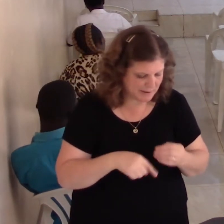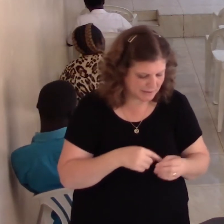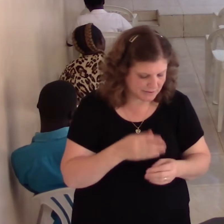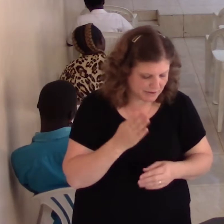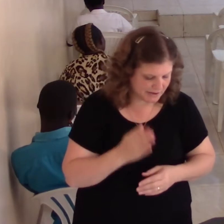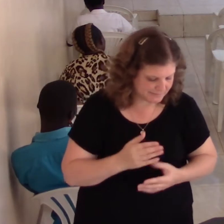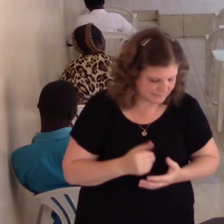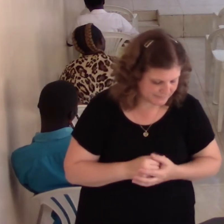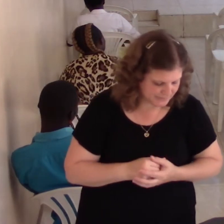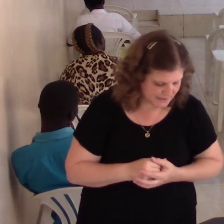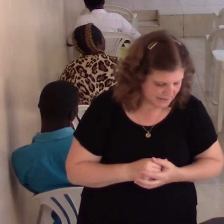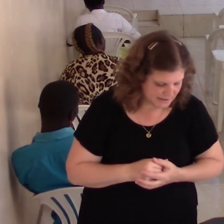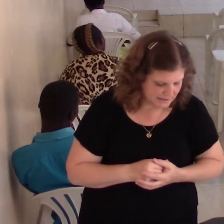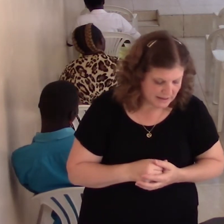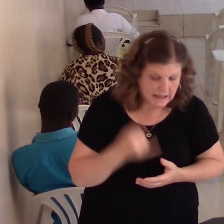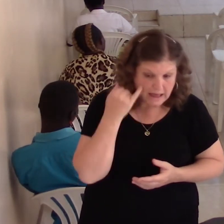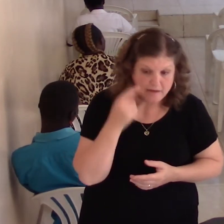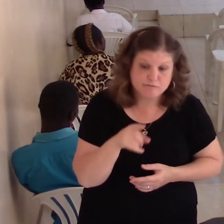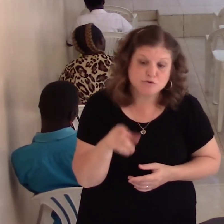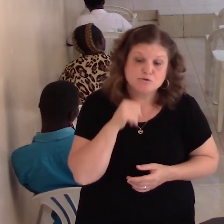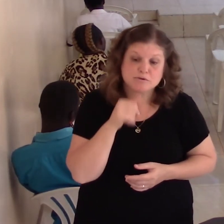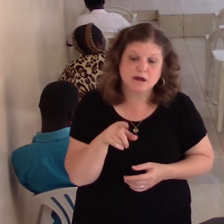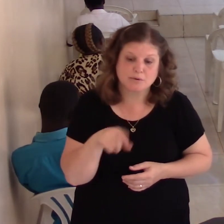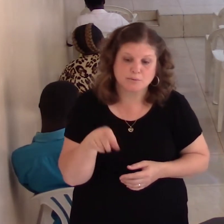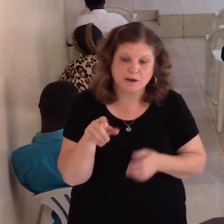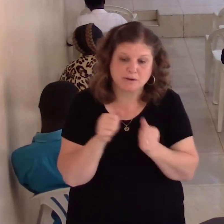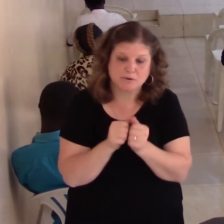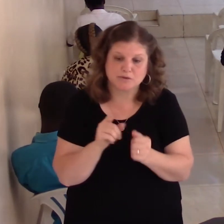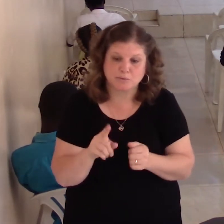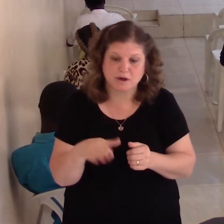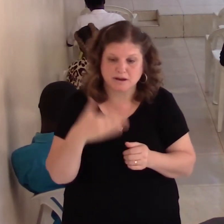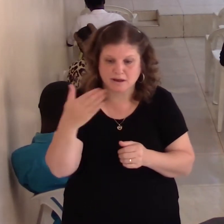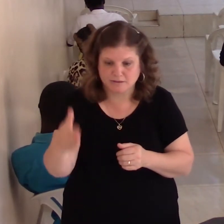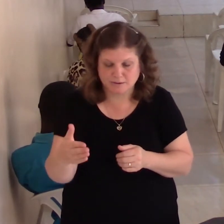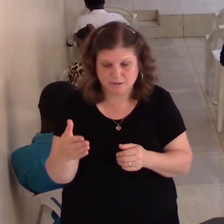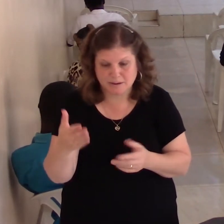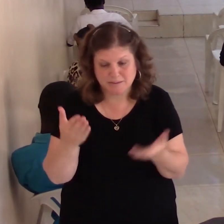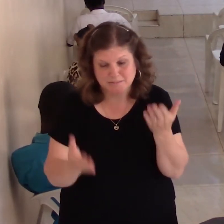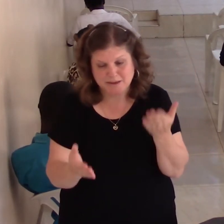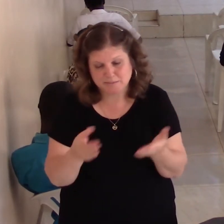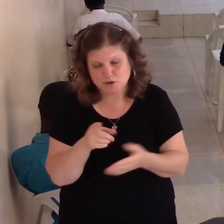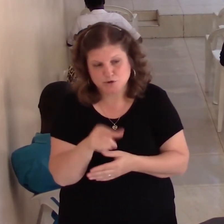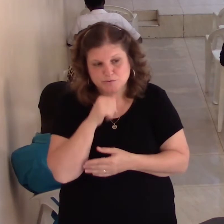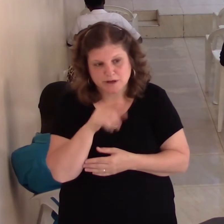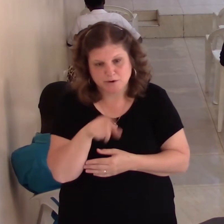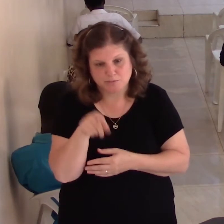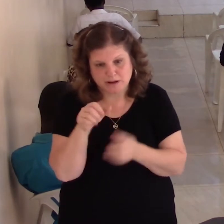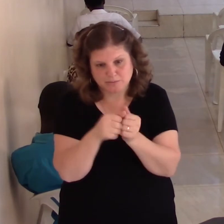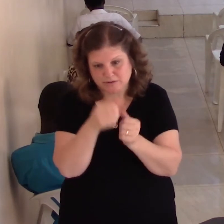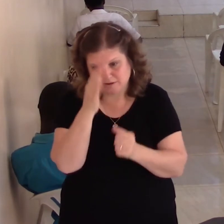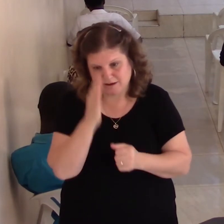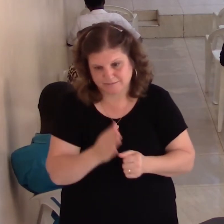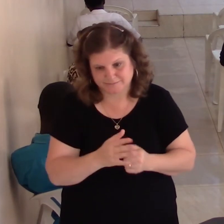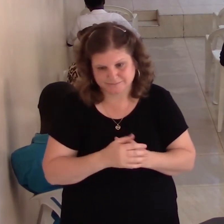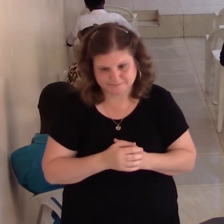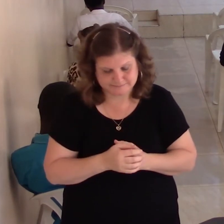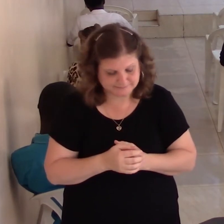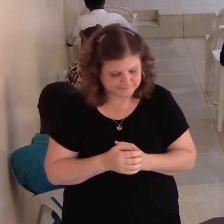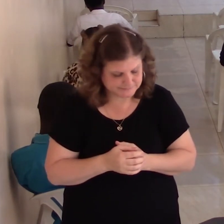Let me just say, if you're not right with one another, then it may be that you're not right with God also. This can affect even